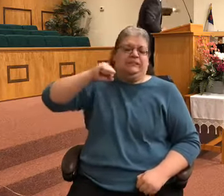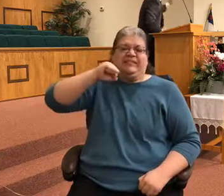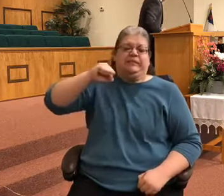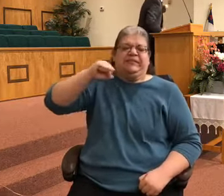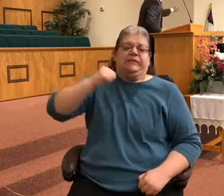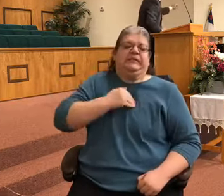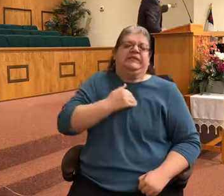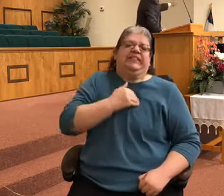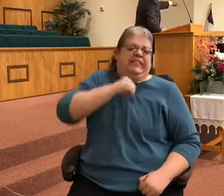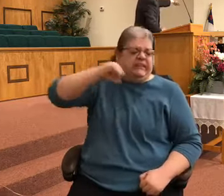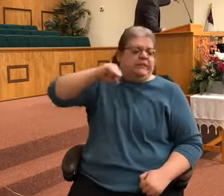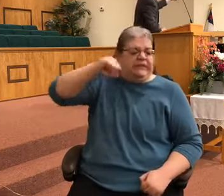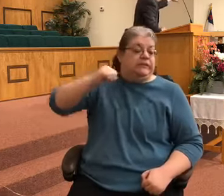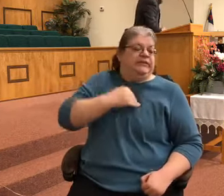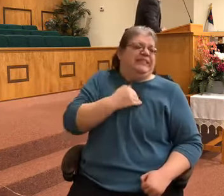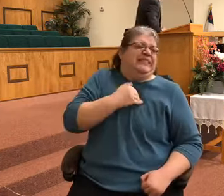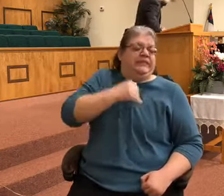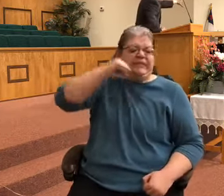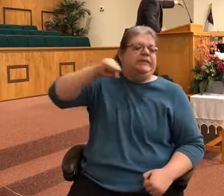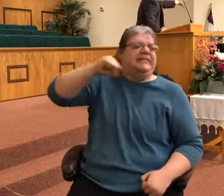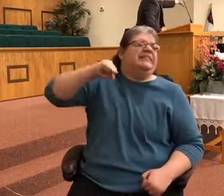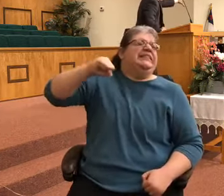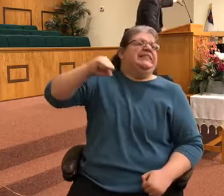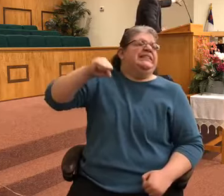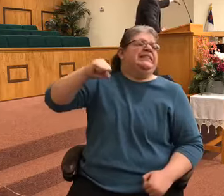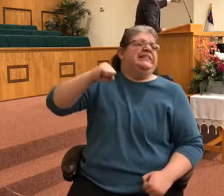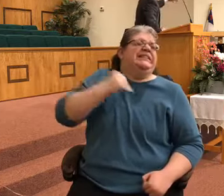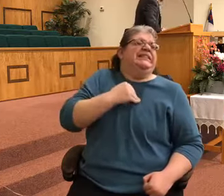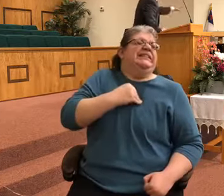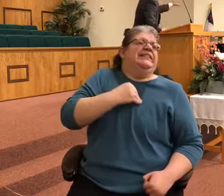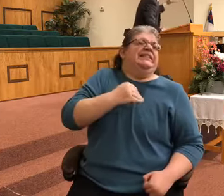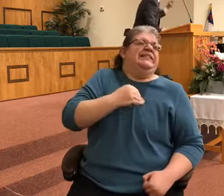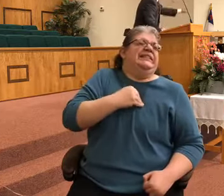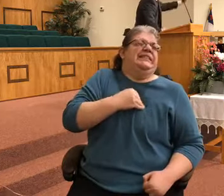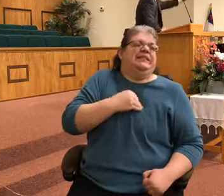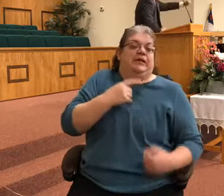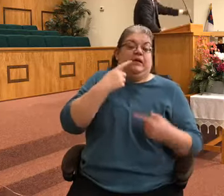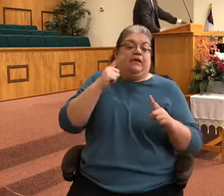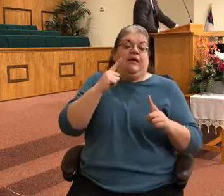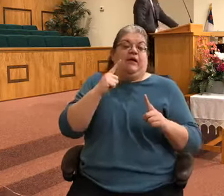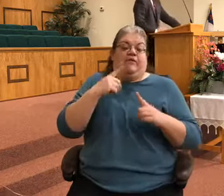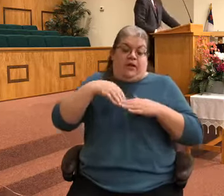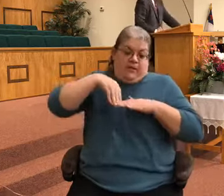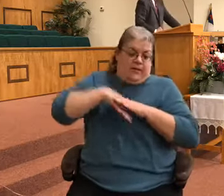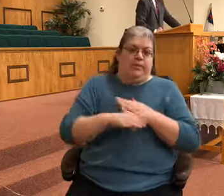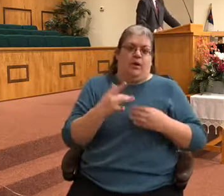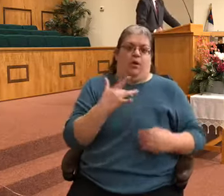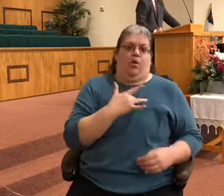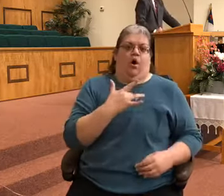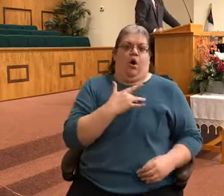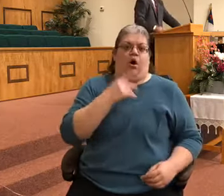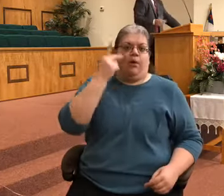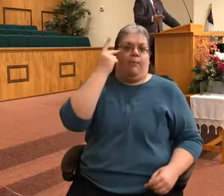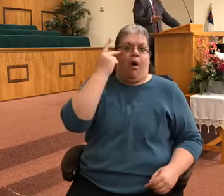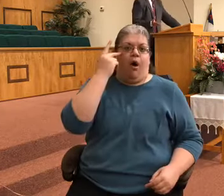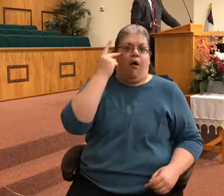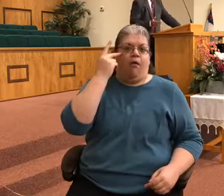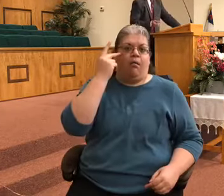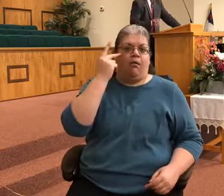working and working but would not have full effect until it entered the heart of the Apostle Paul. And I remember in Fife